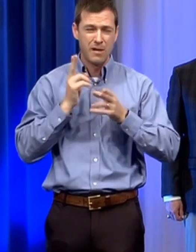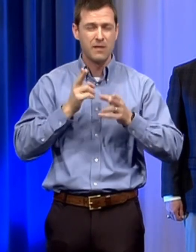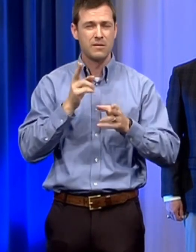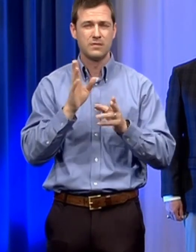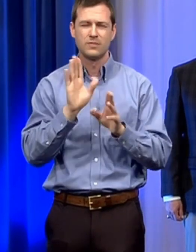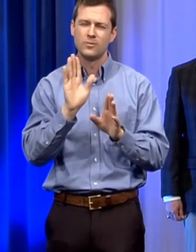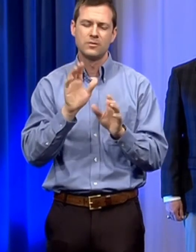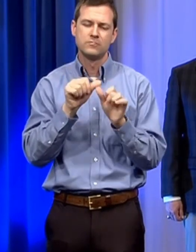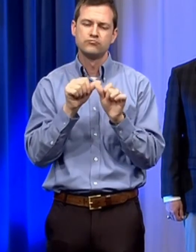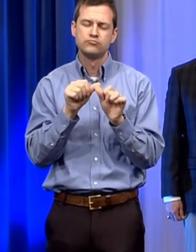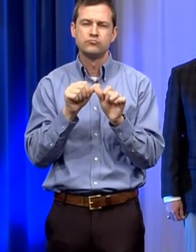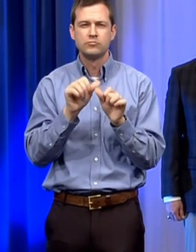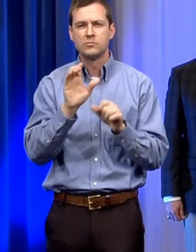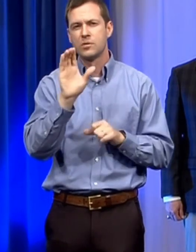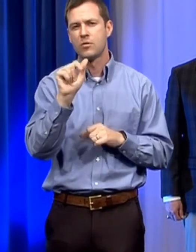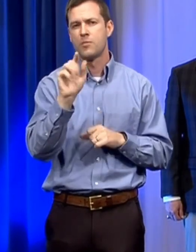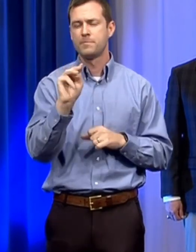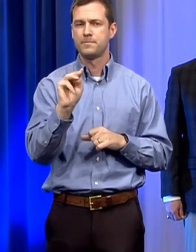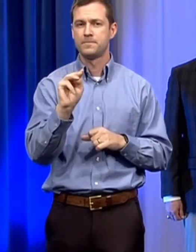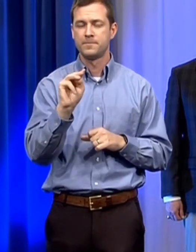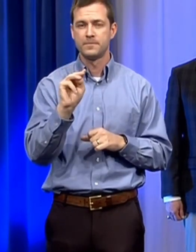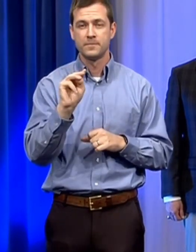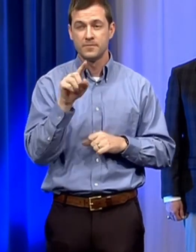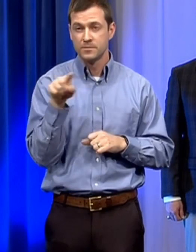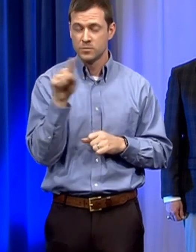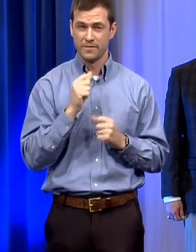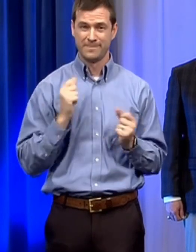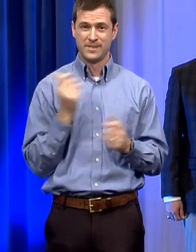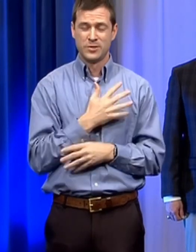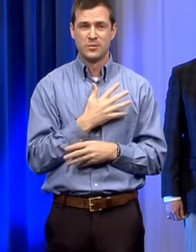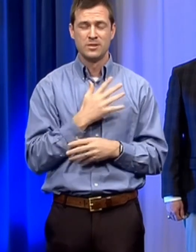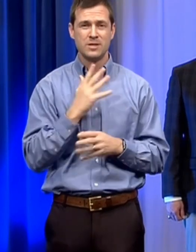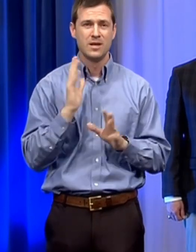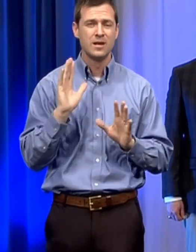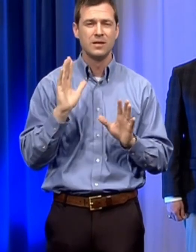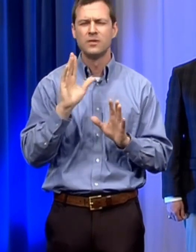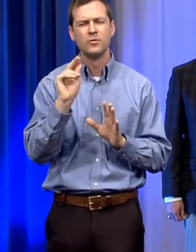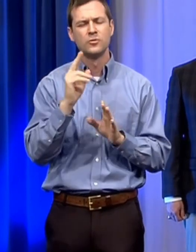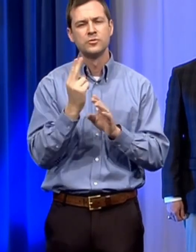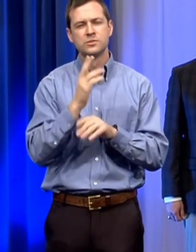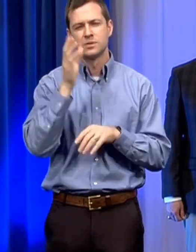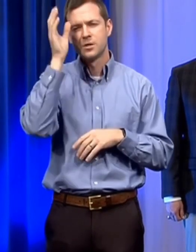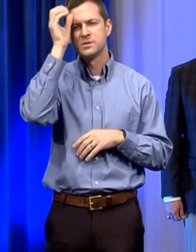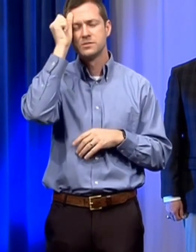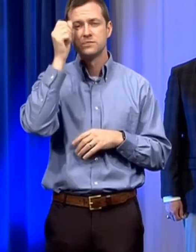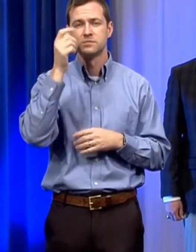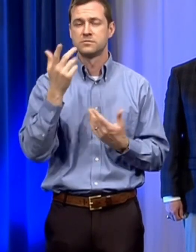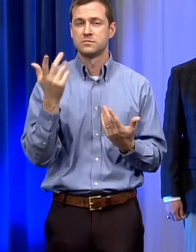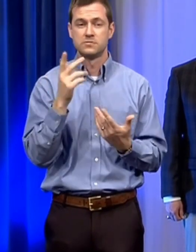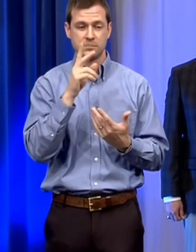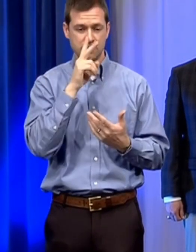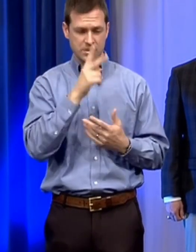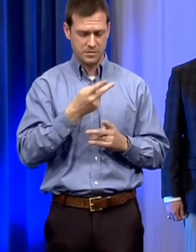Alabamians should not be fearful but instead use common sense to watch out